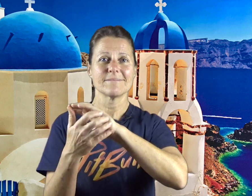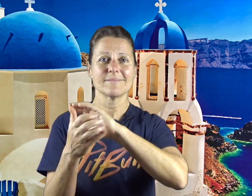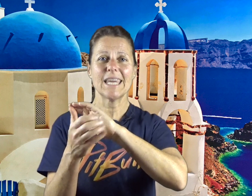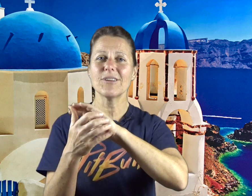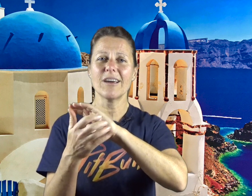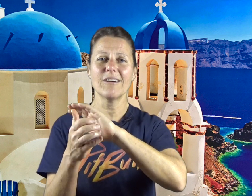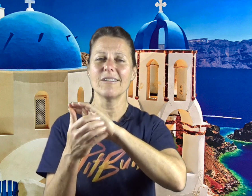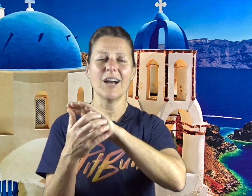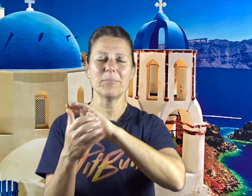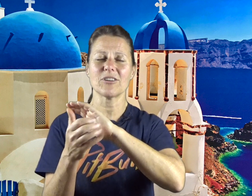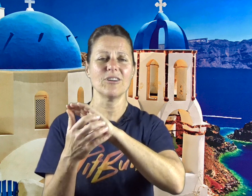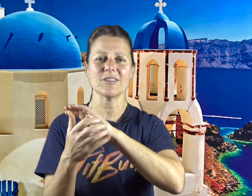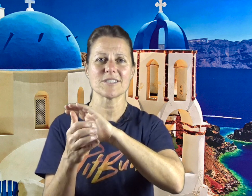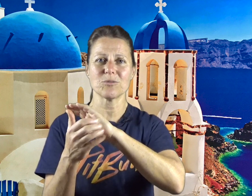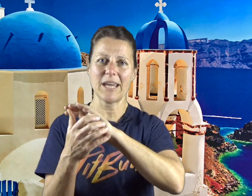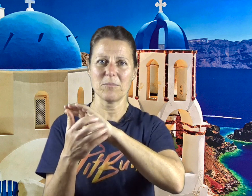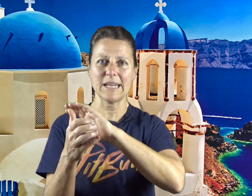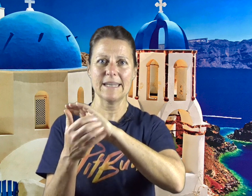Even though I'm cursed around money.